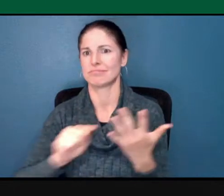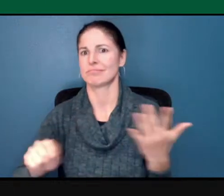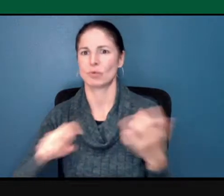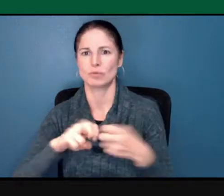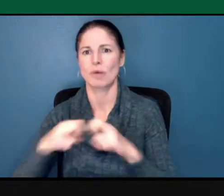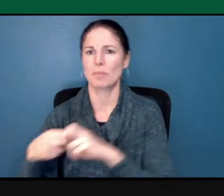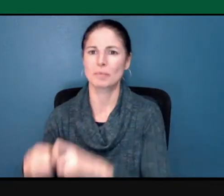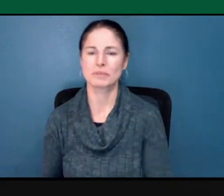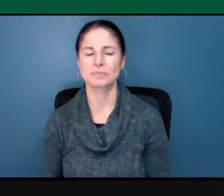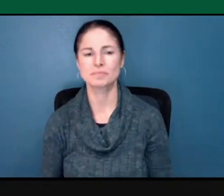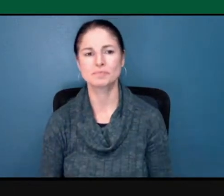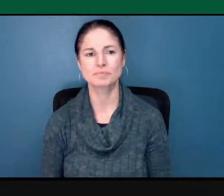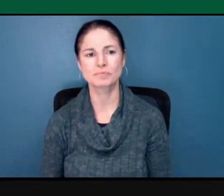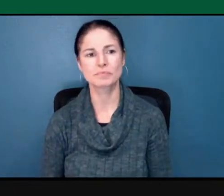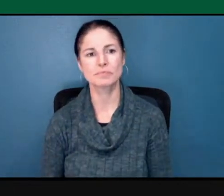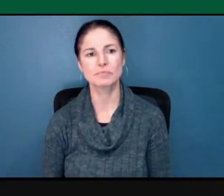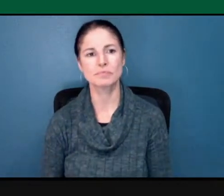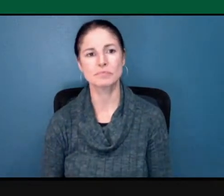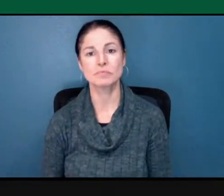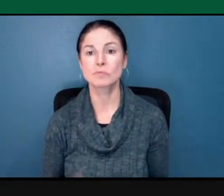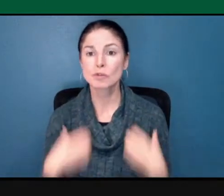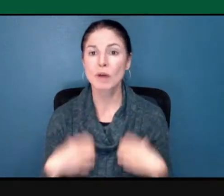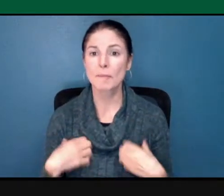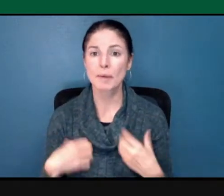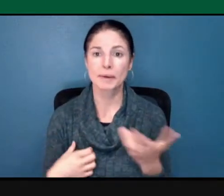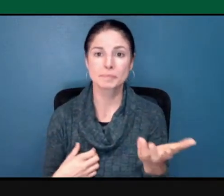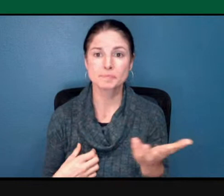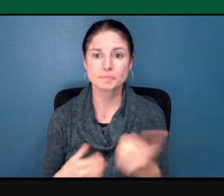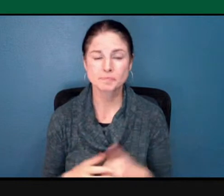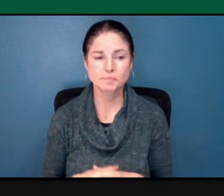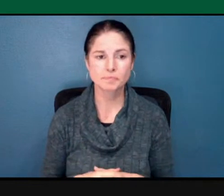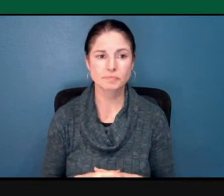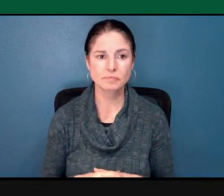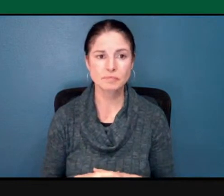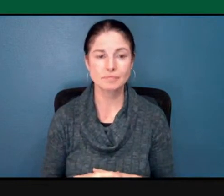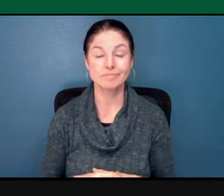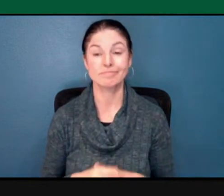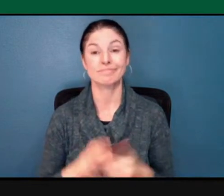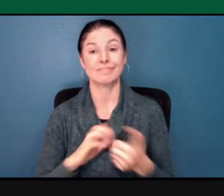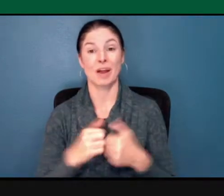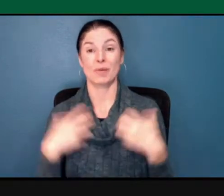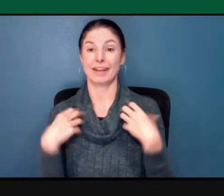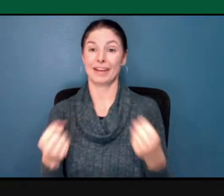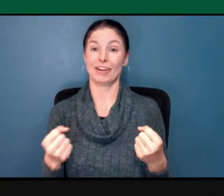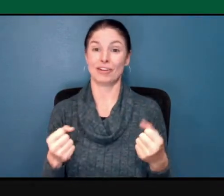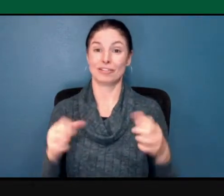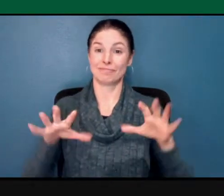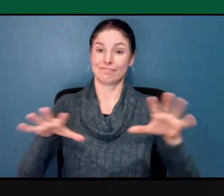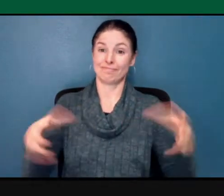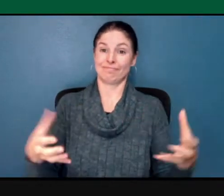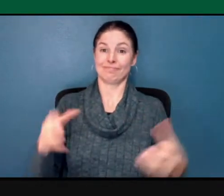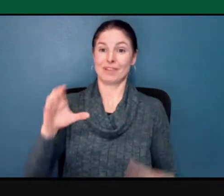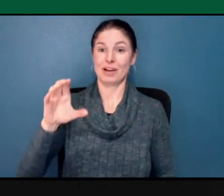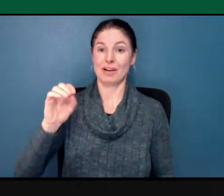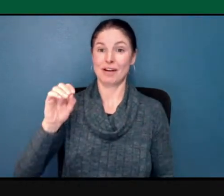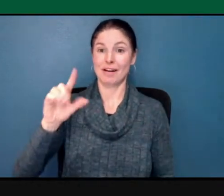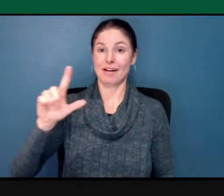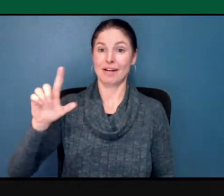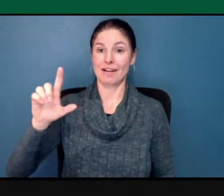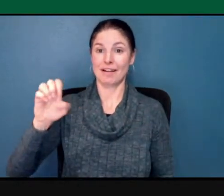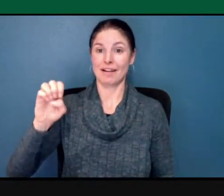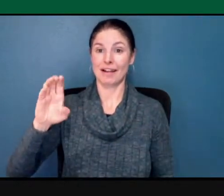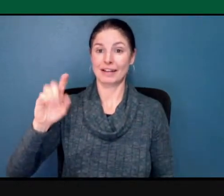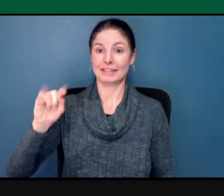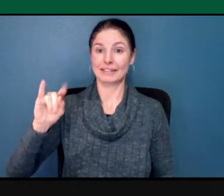Rabbi Afi. So you asked, how do we heal collectively? And I think that the only way to get to the collective is by first focusing on the individual.